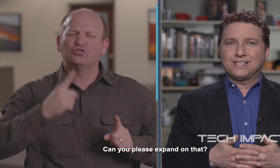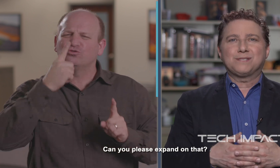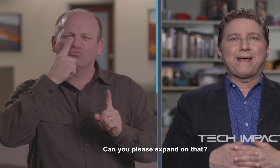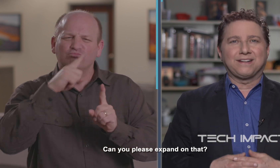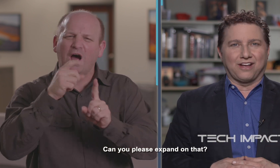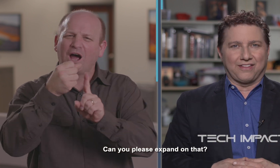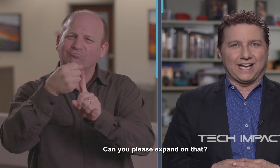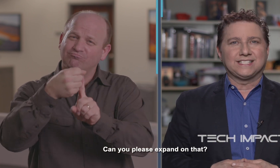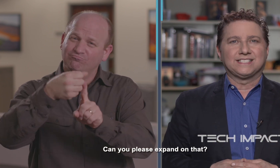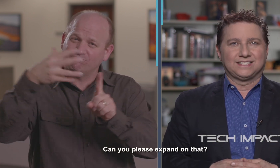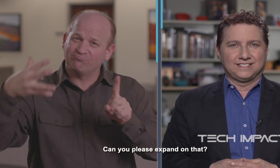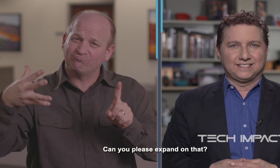expand on that?